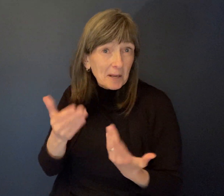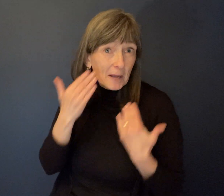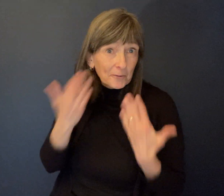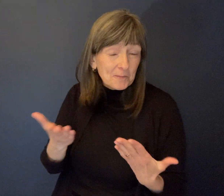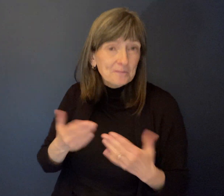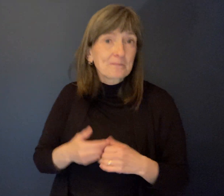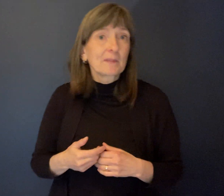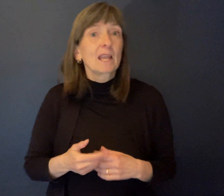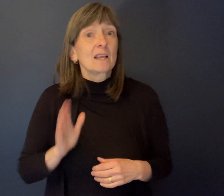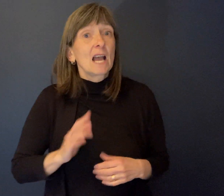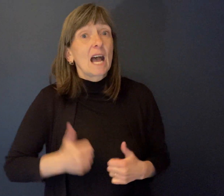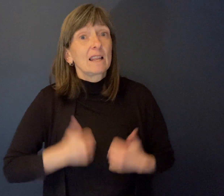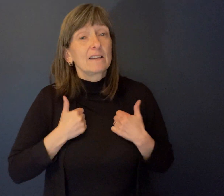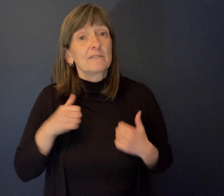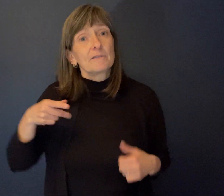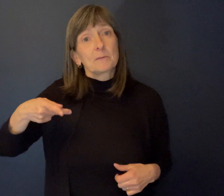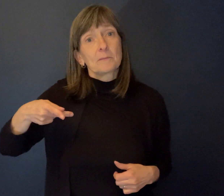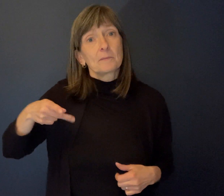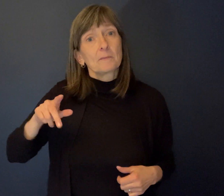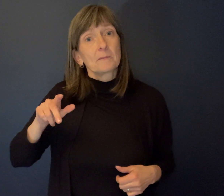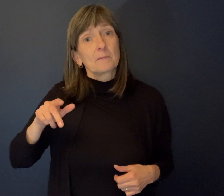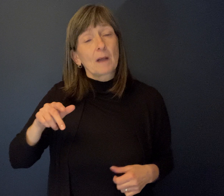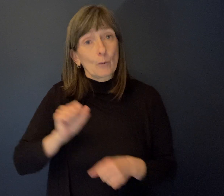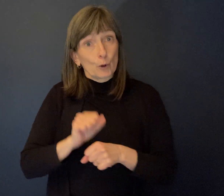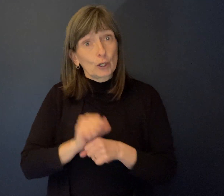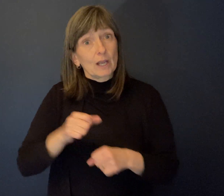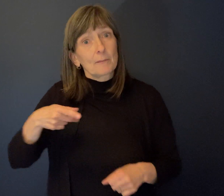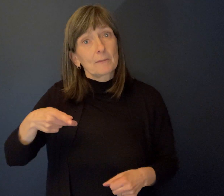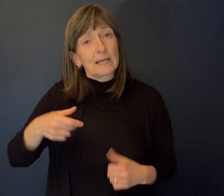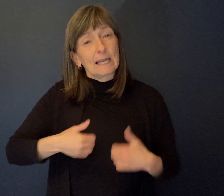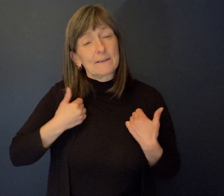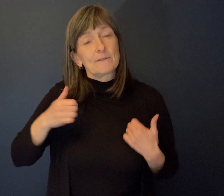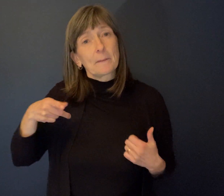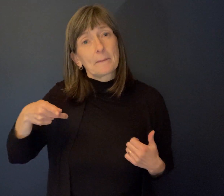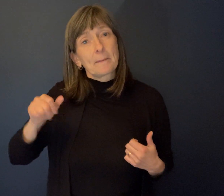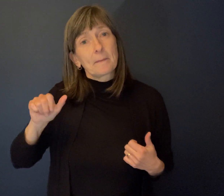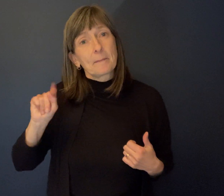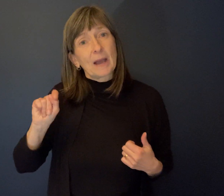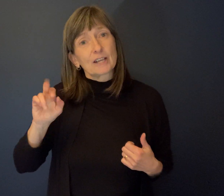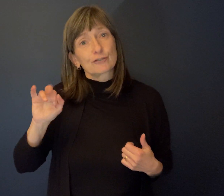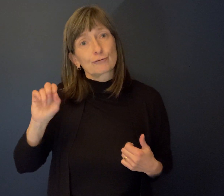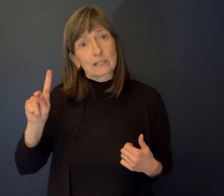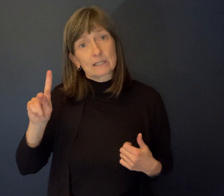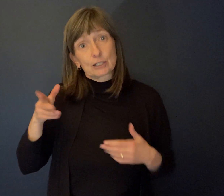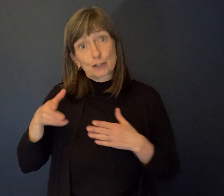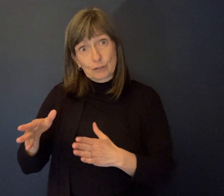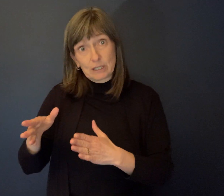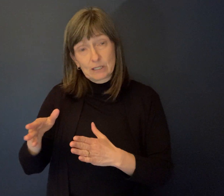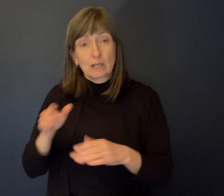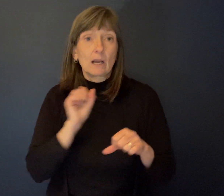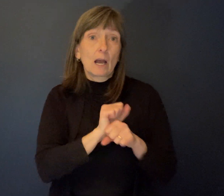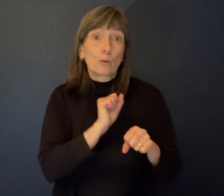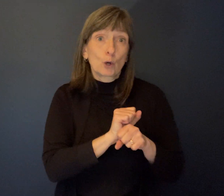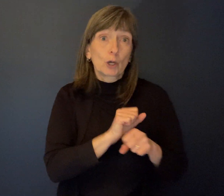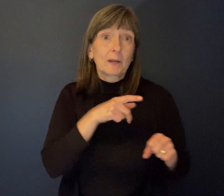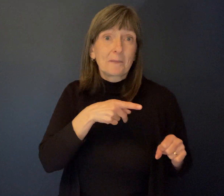street, um, when I was working at a place on Pennywell road. And that's a bit of a distance